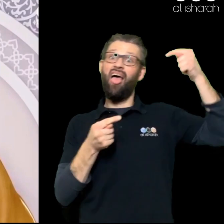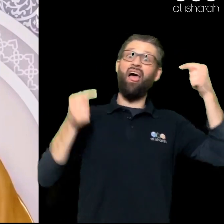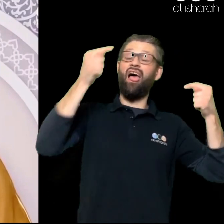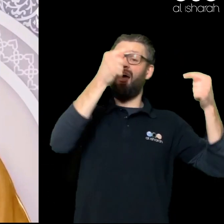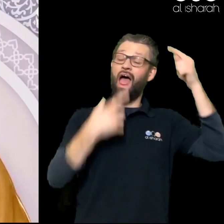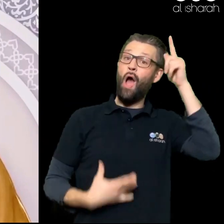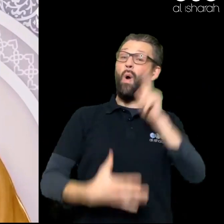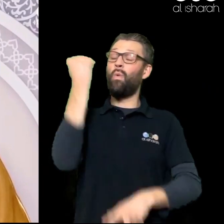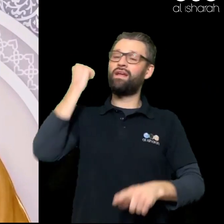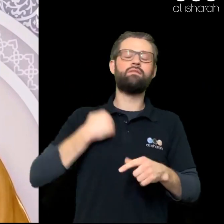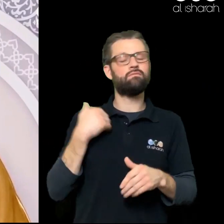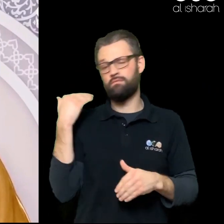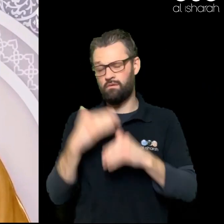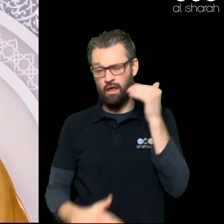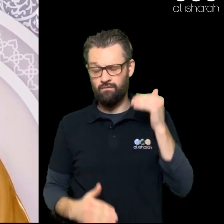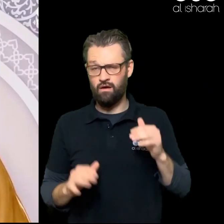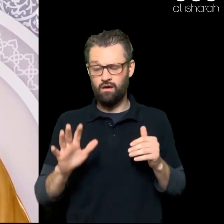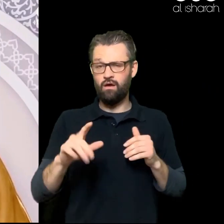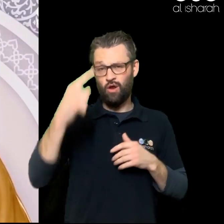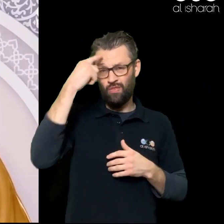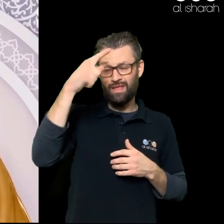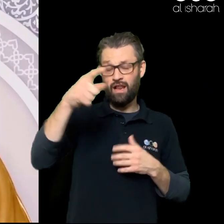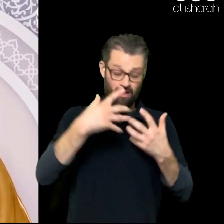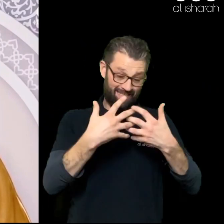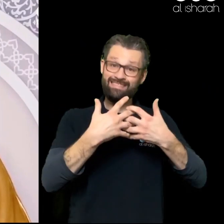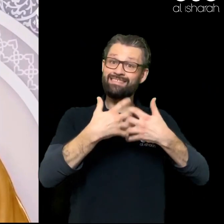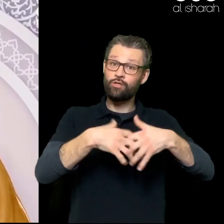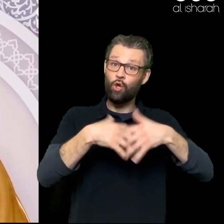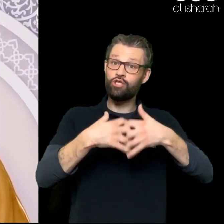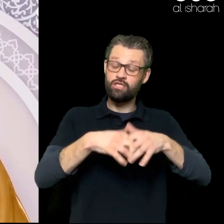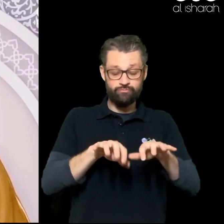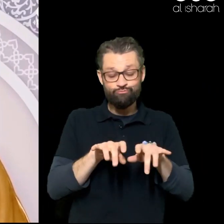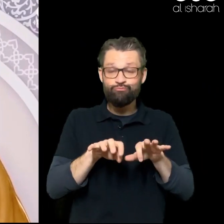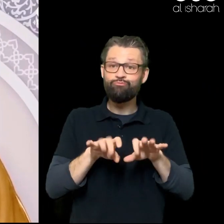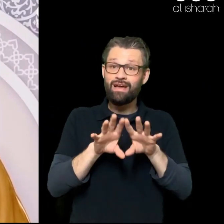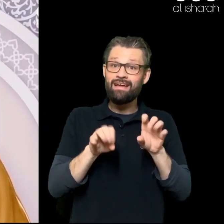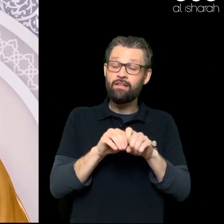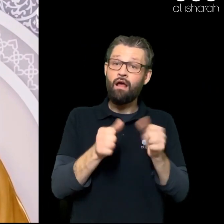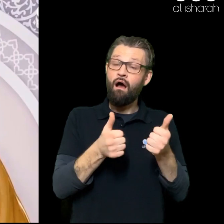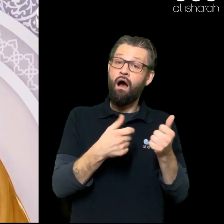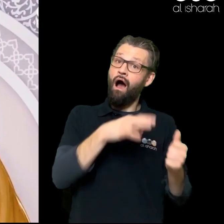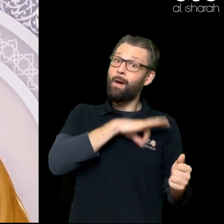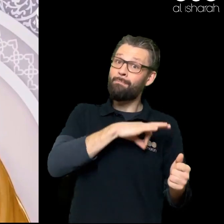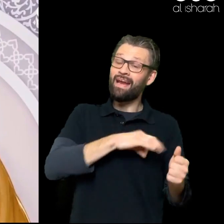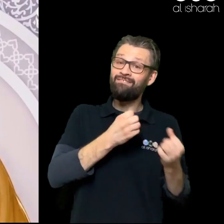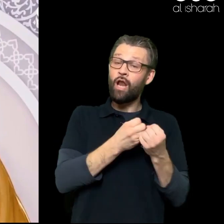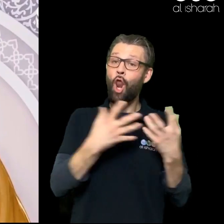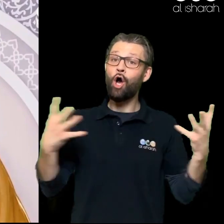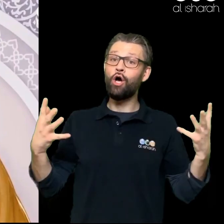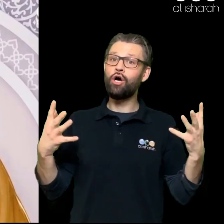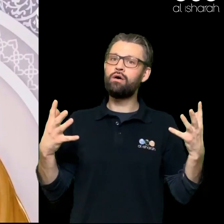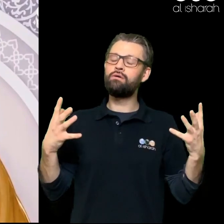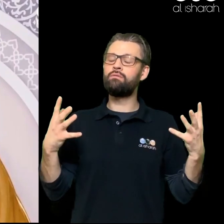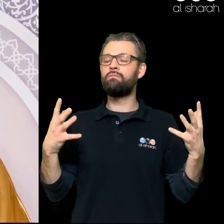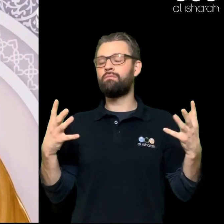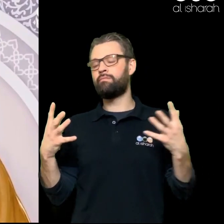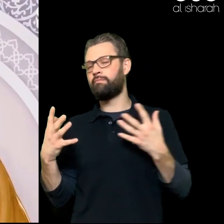Because they feel They were not worth it They were not happy With their skin color They were not happy With their belongings They were not happy With the